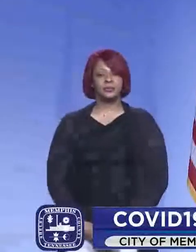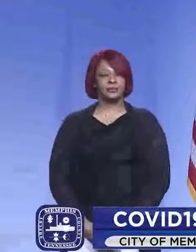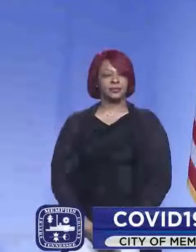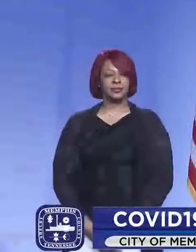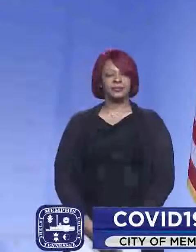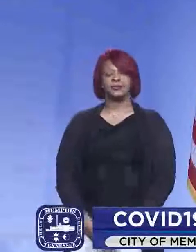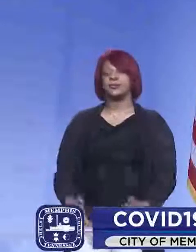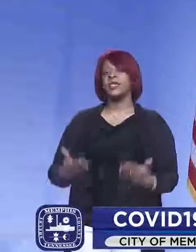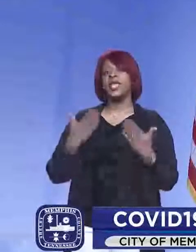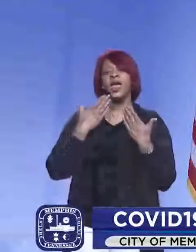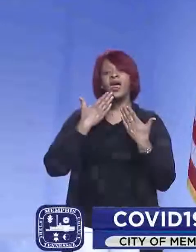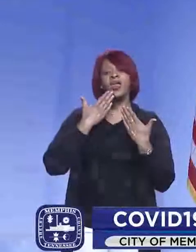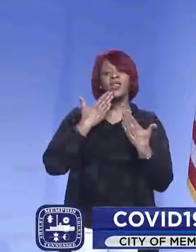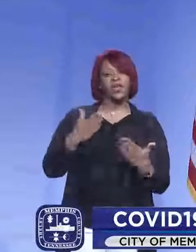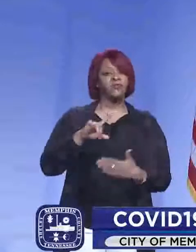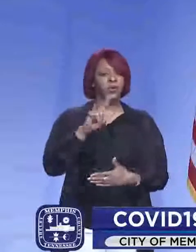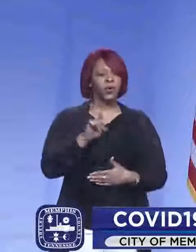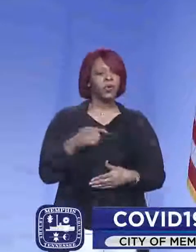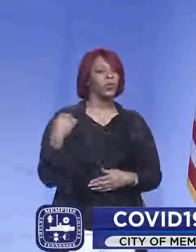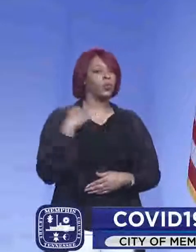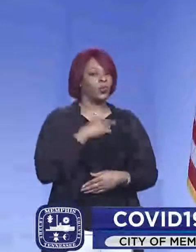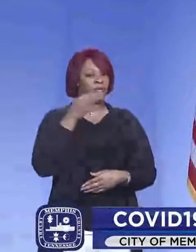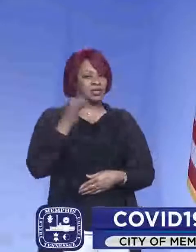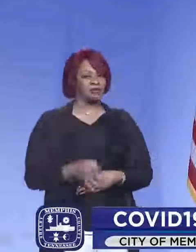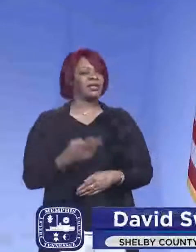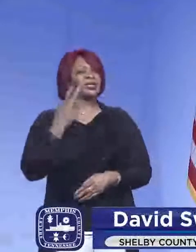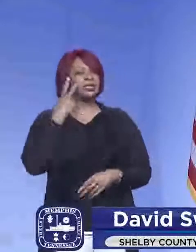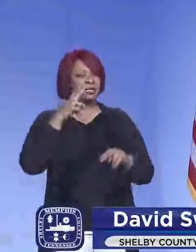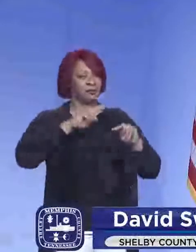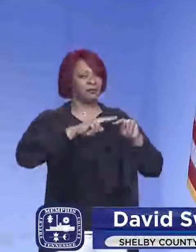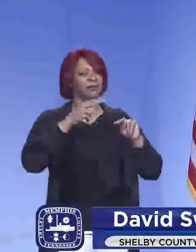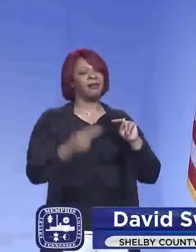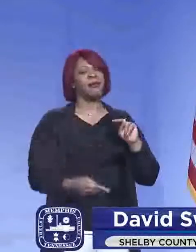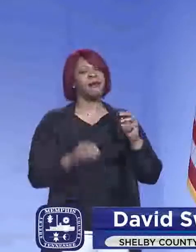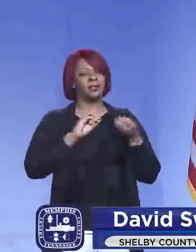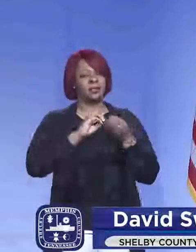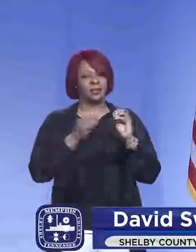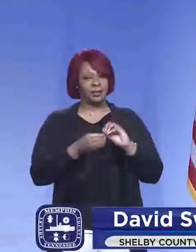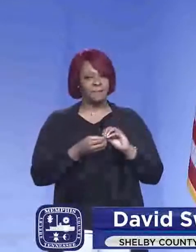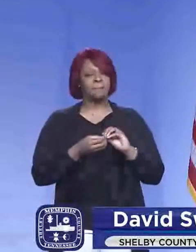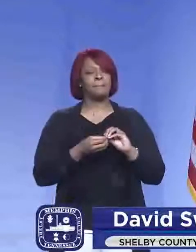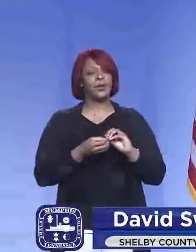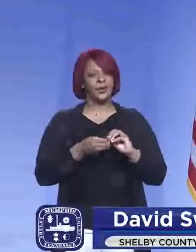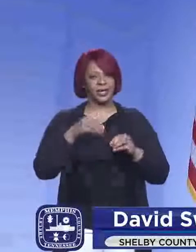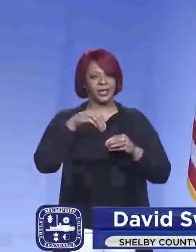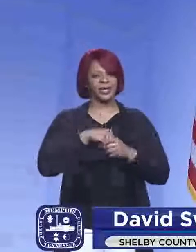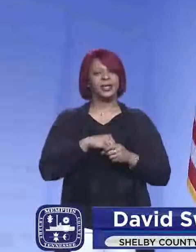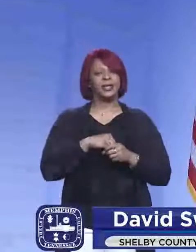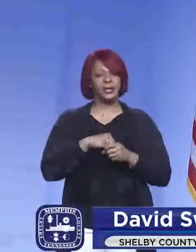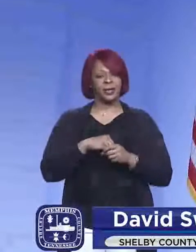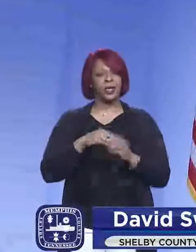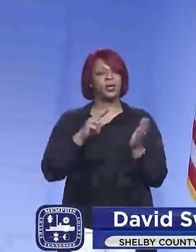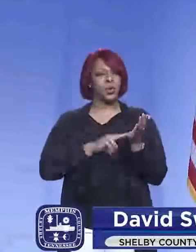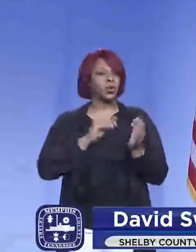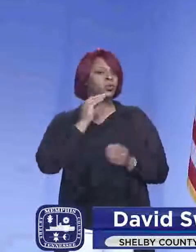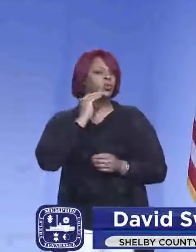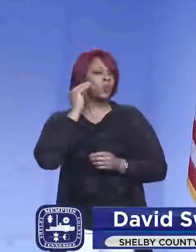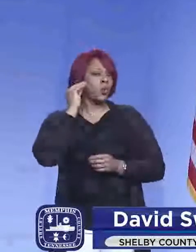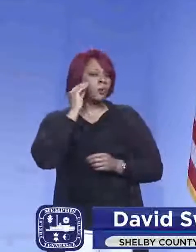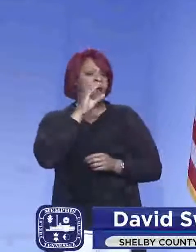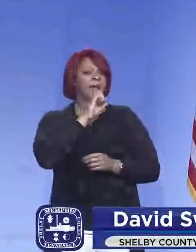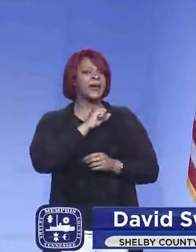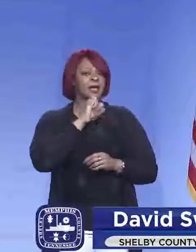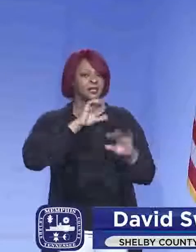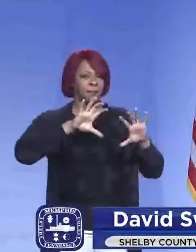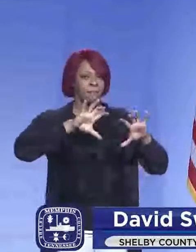Yes, thank you for that question. Uh, we, we definitely are seeing a decline in the number of cases in our nursing home aged